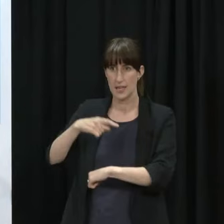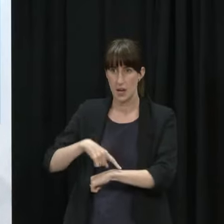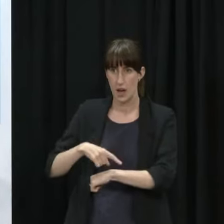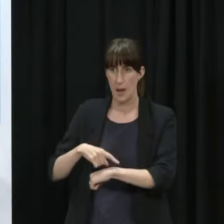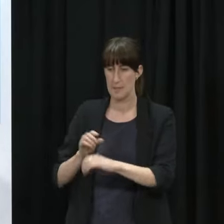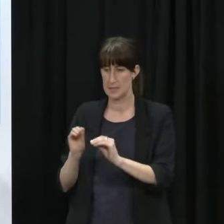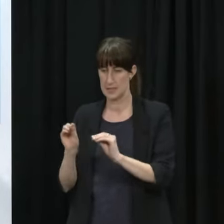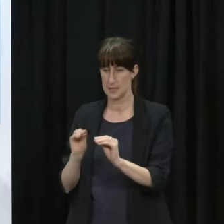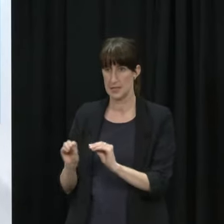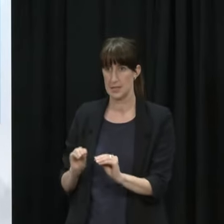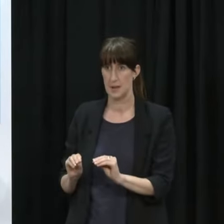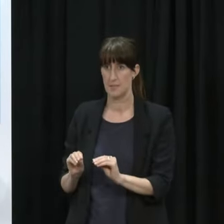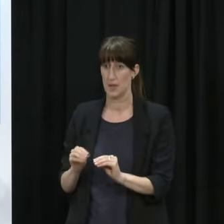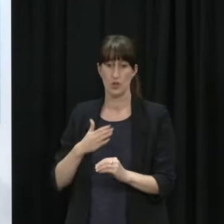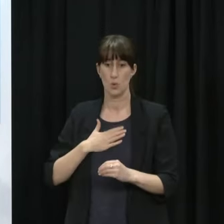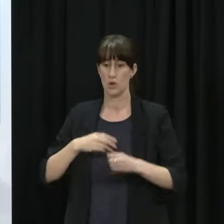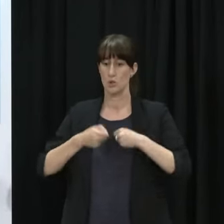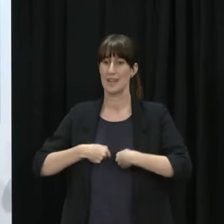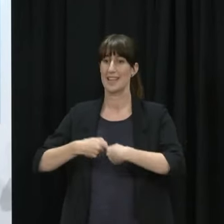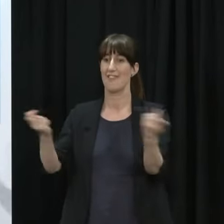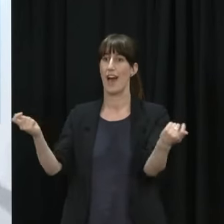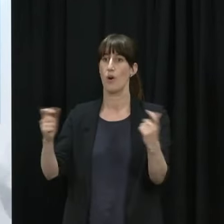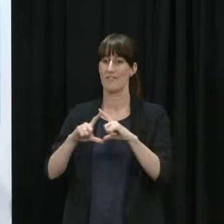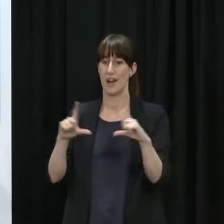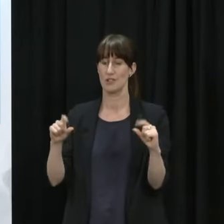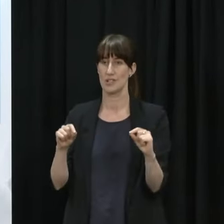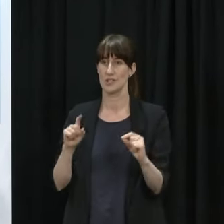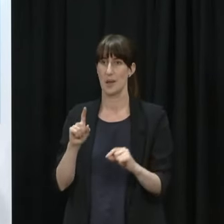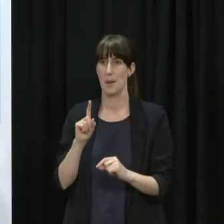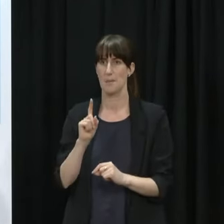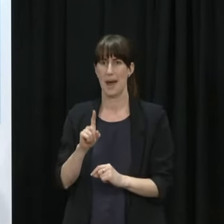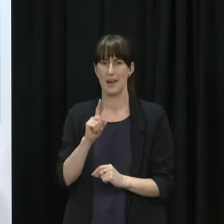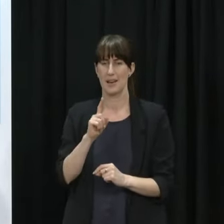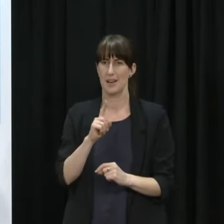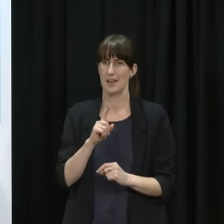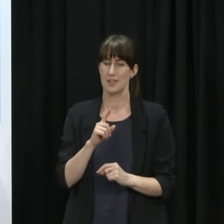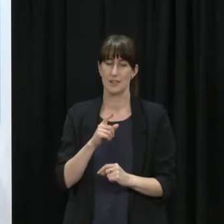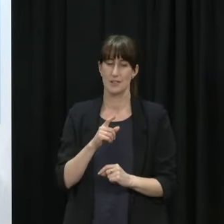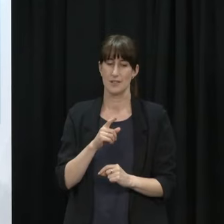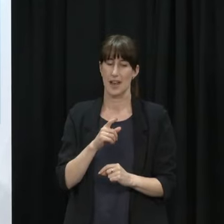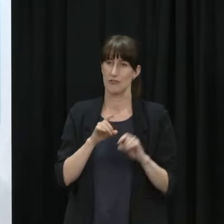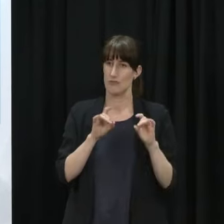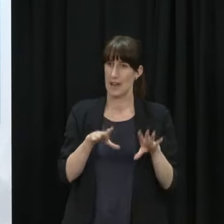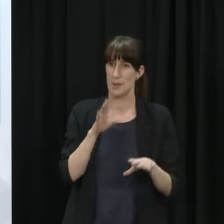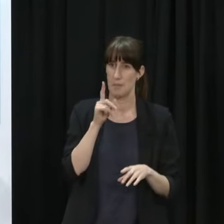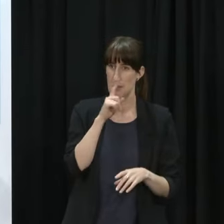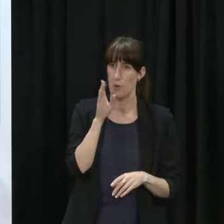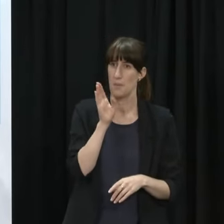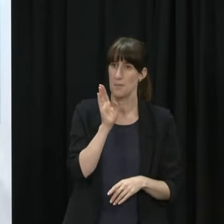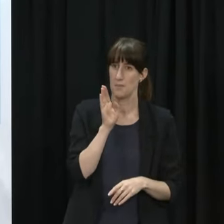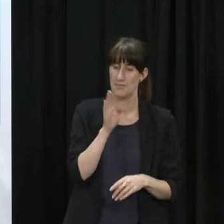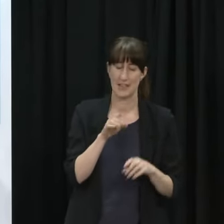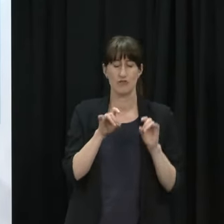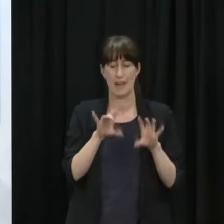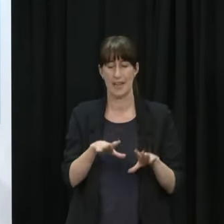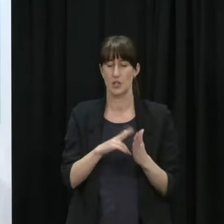unnecessarily a whole lot of vouchers in the meantime that those people in Australia don't even get the opportunity to take up So we'll work our way through that